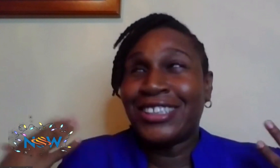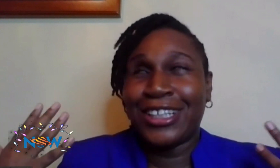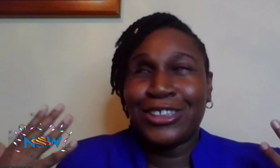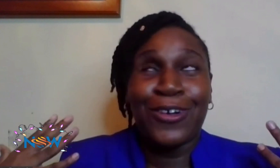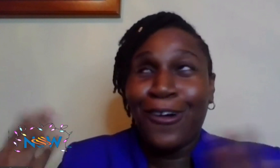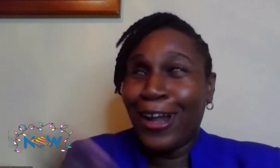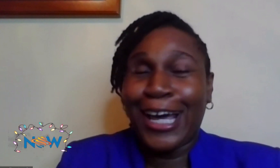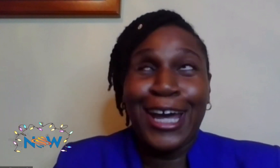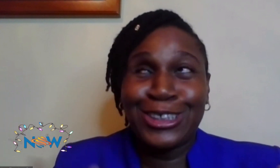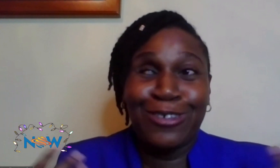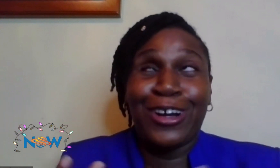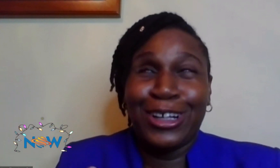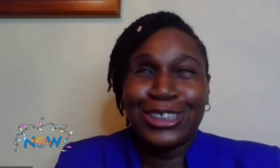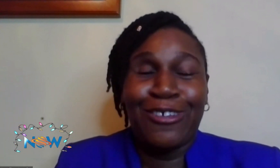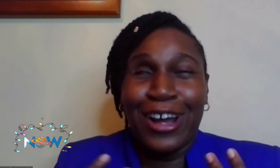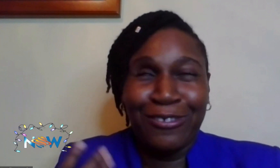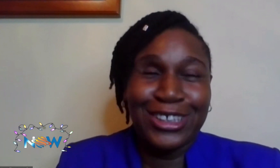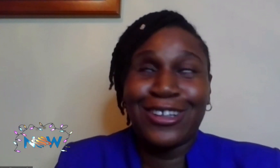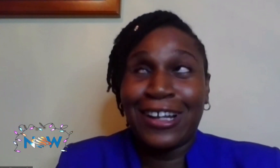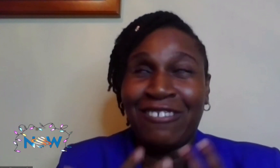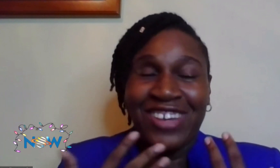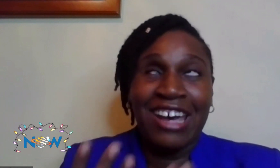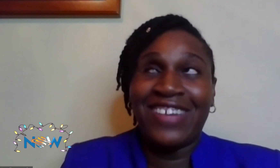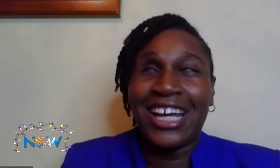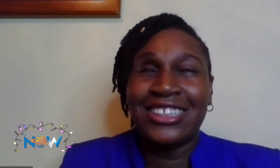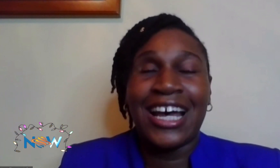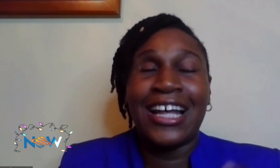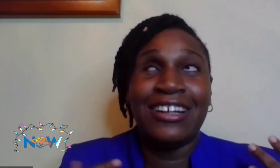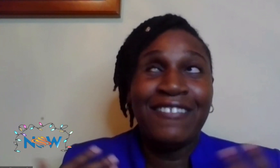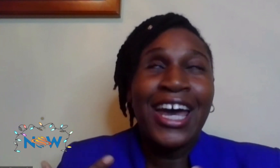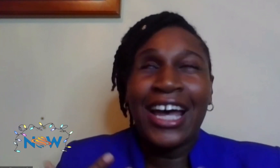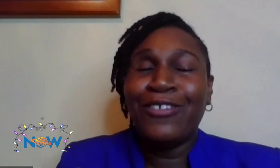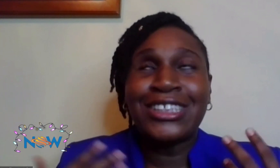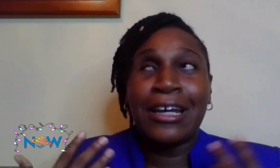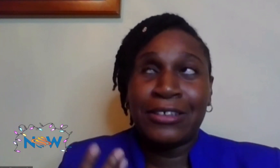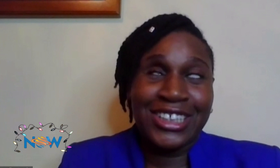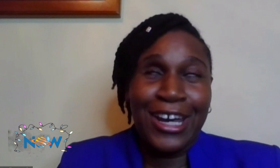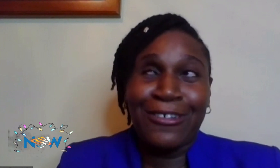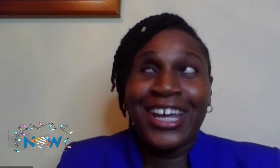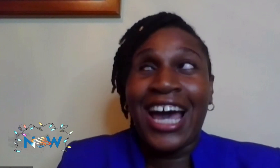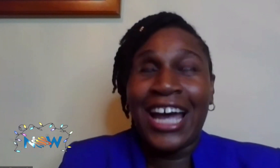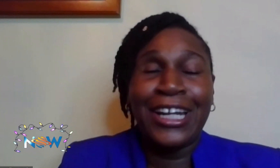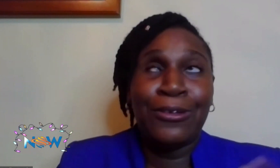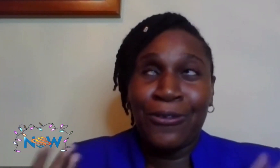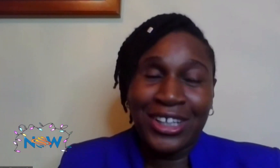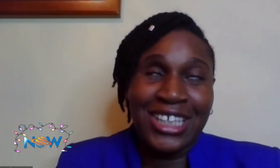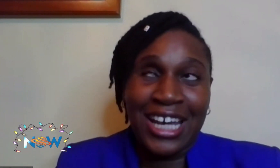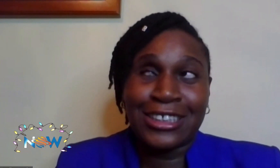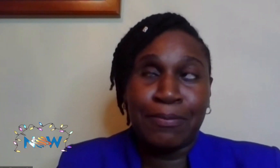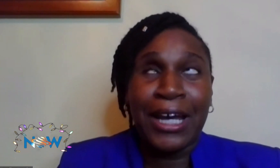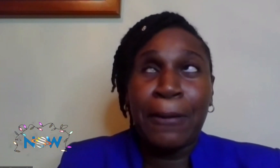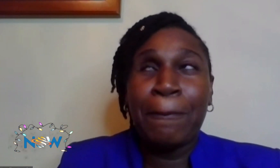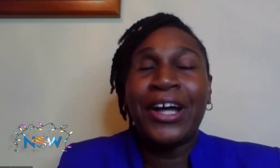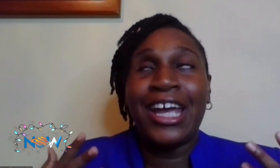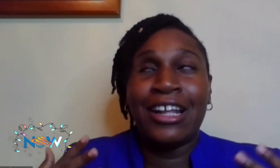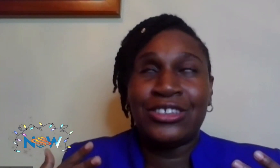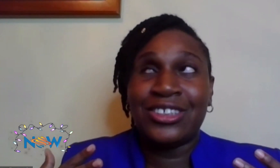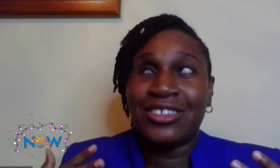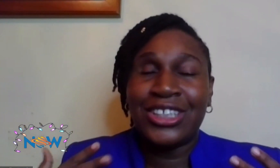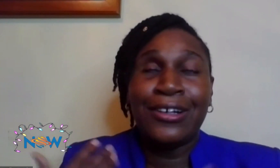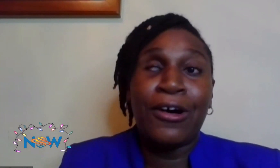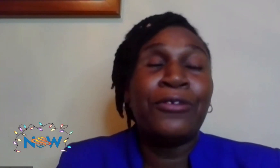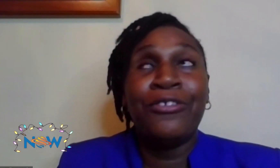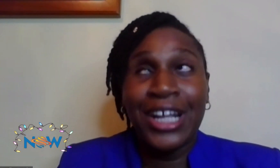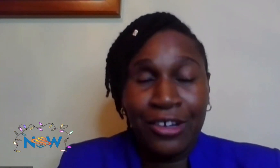person with all kind of different different visual impairments. And it was scary. I didn't know what to expect. But